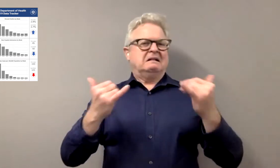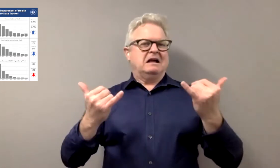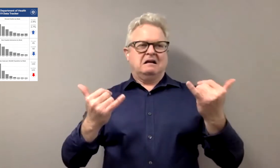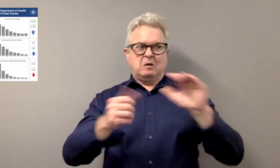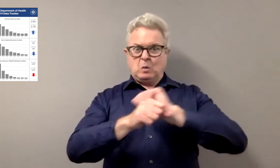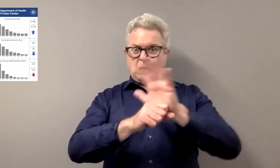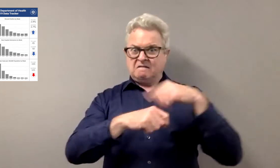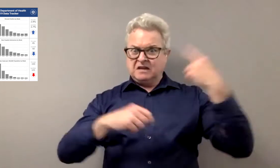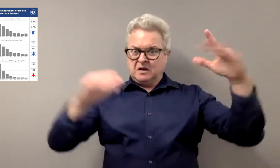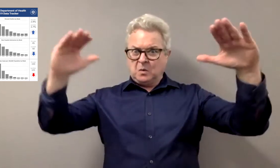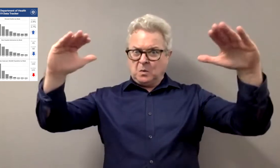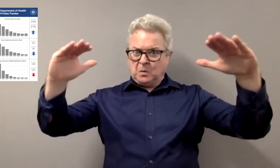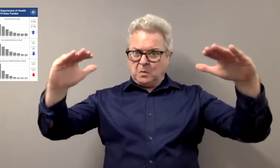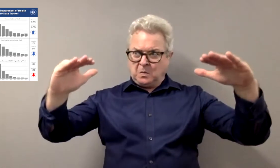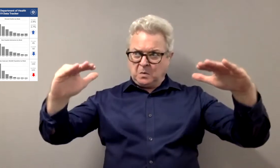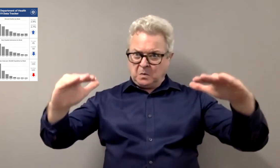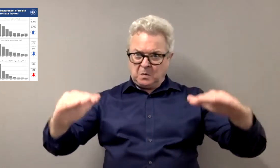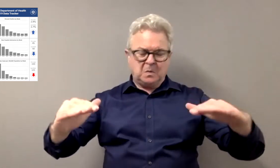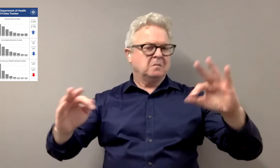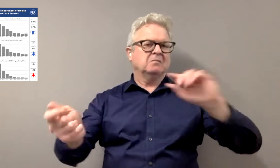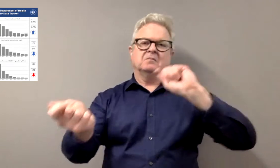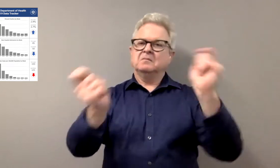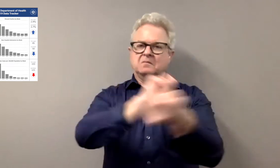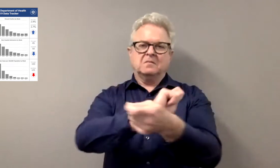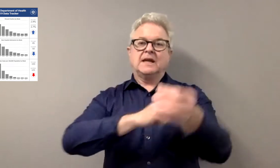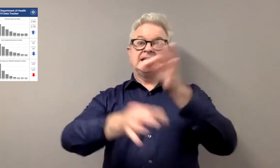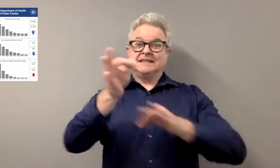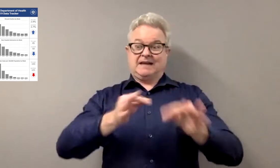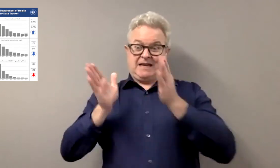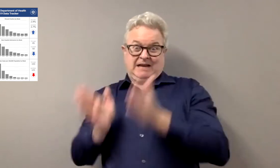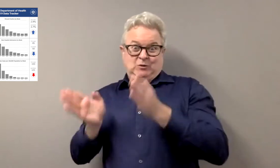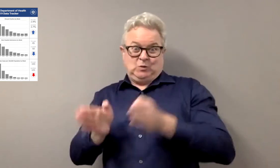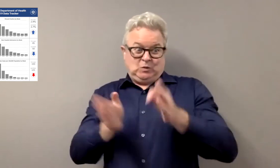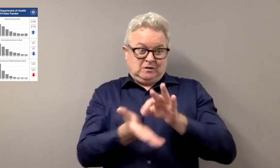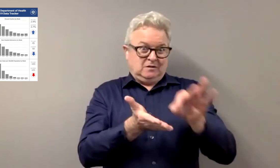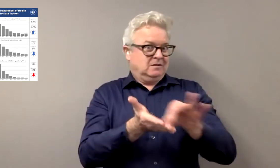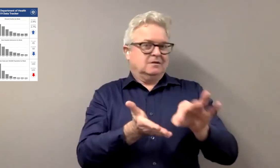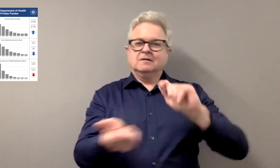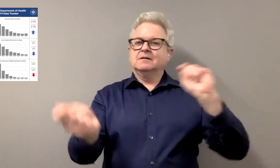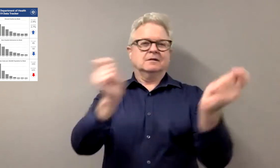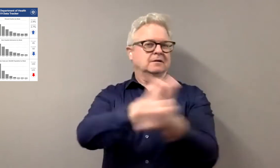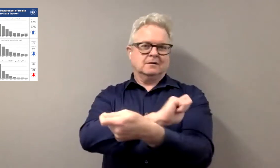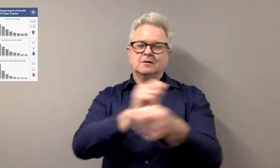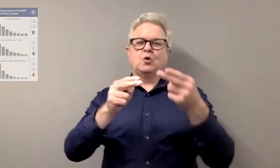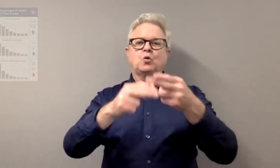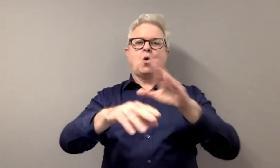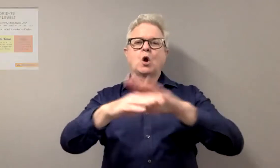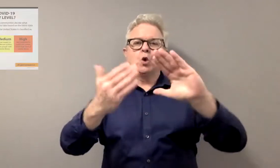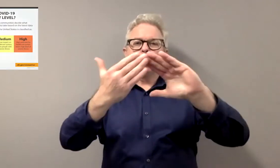occupancy and so forth. Now that the numbers have been receding, they are now using a different system instead of going